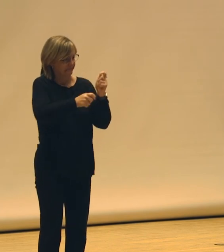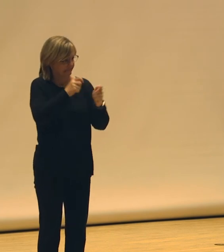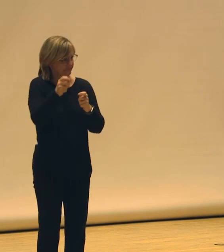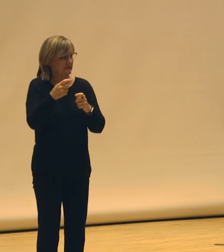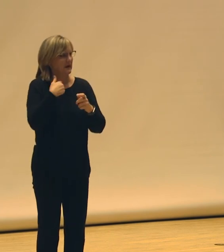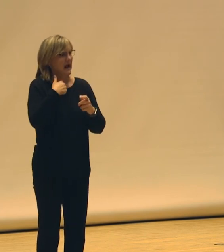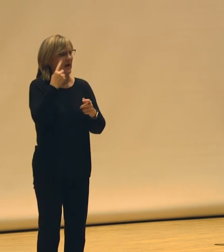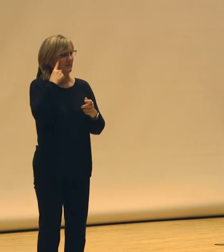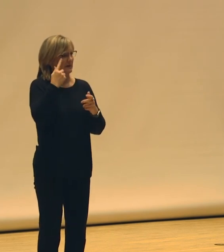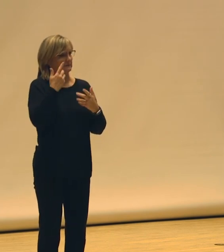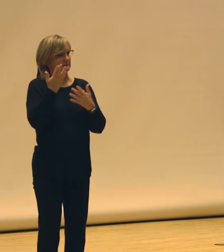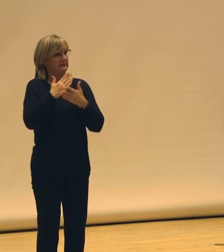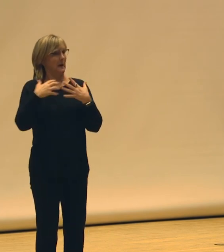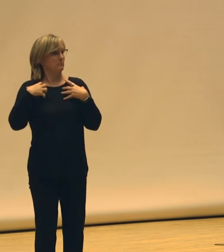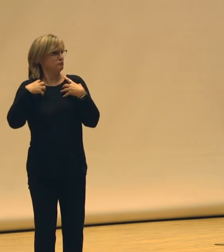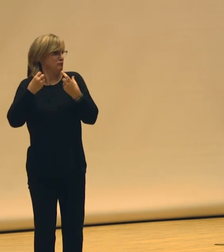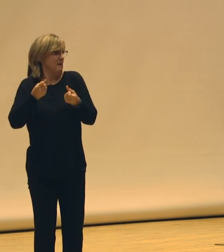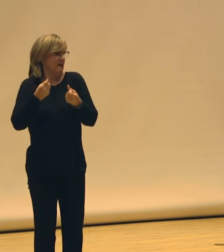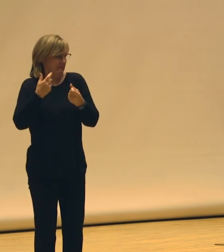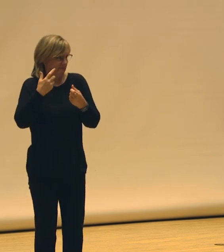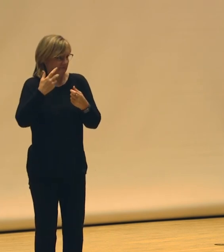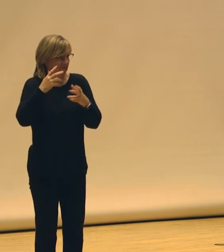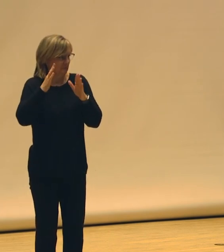brave funders dip their toe in it.